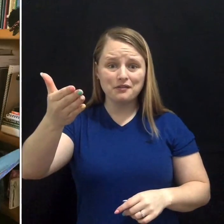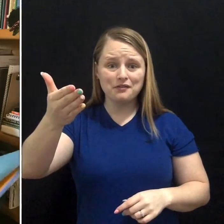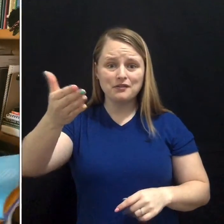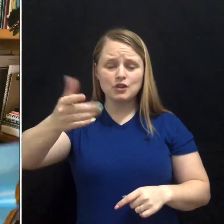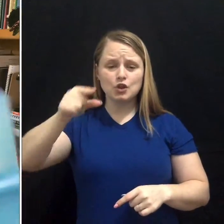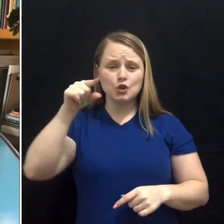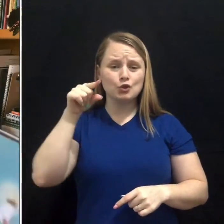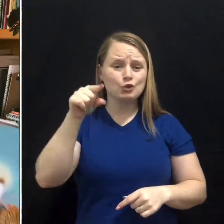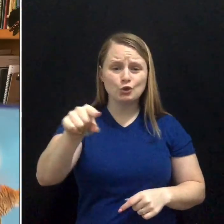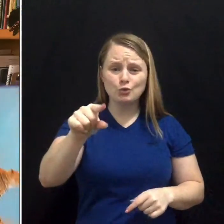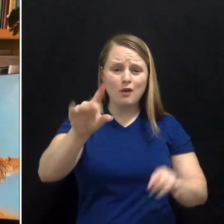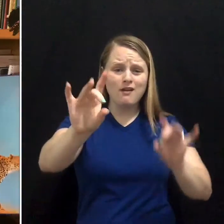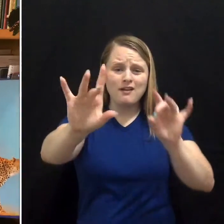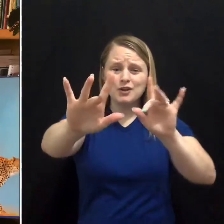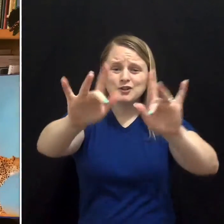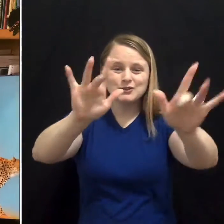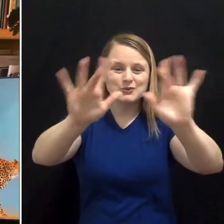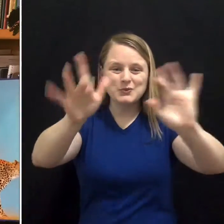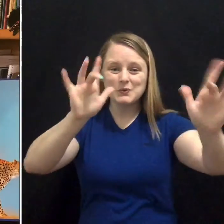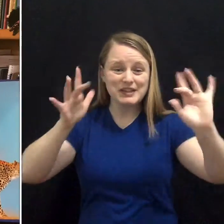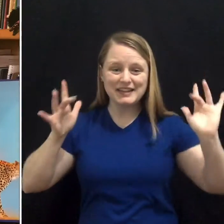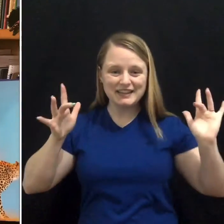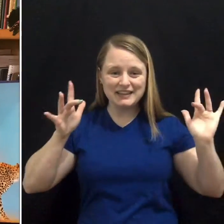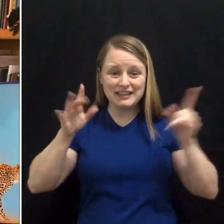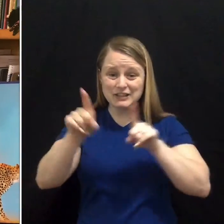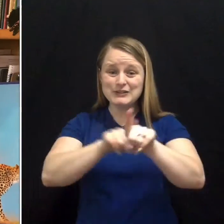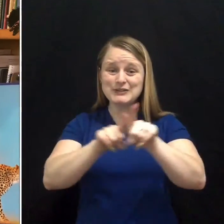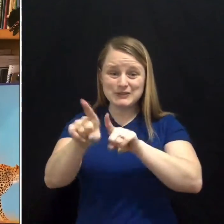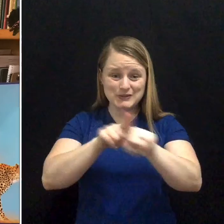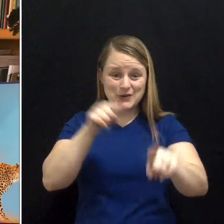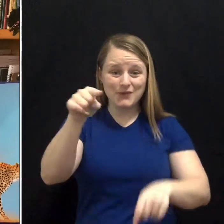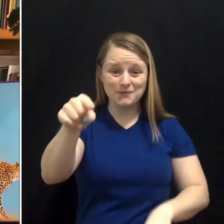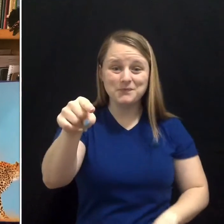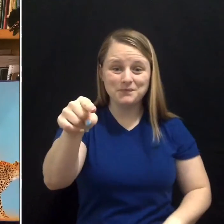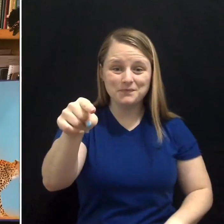You are twinkling, little star.